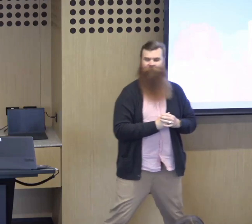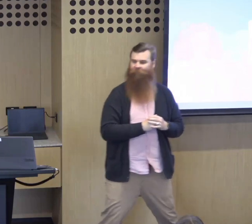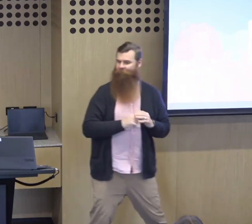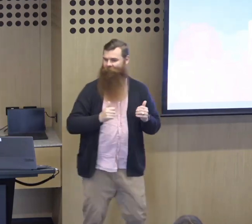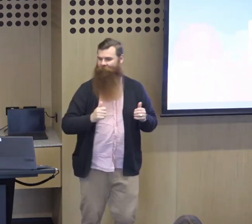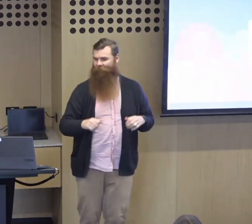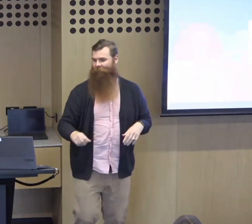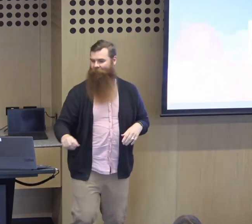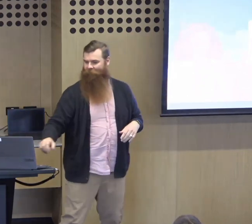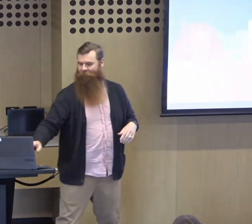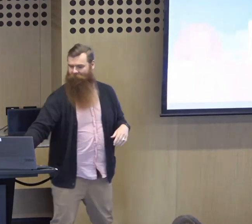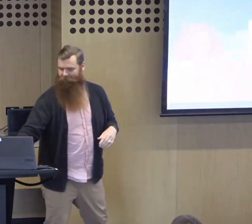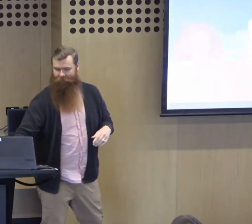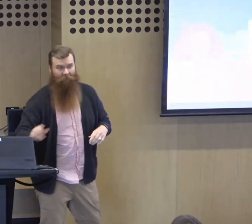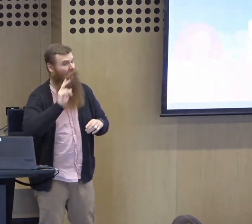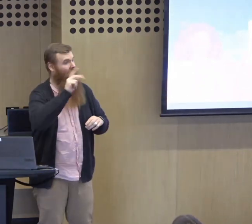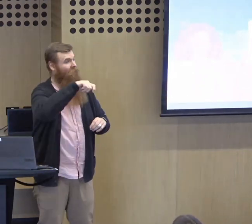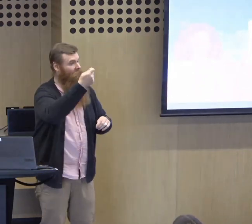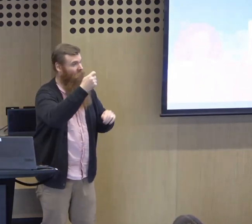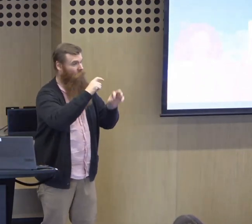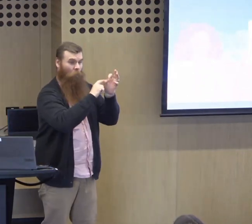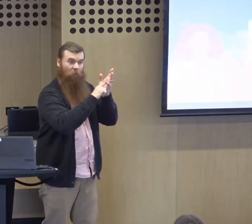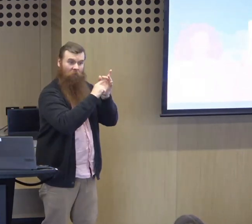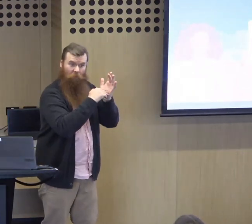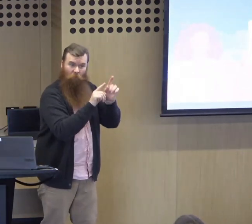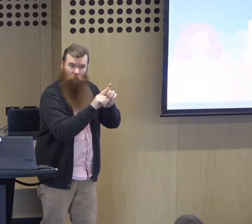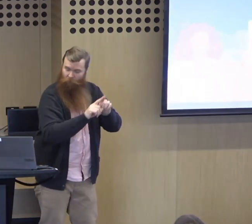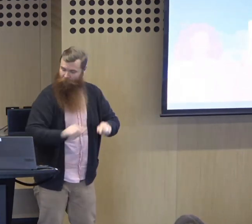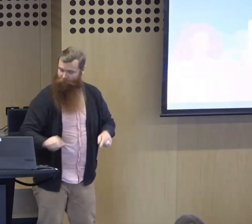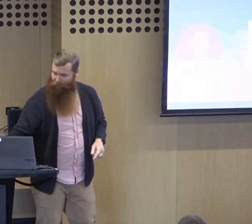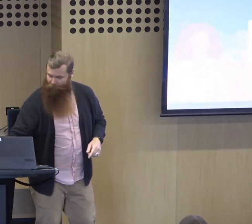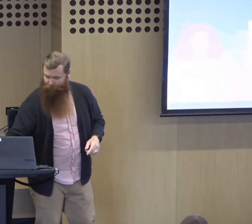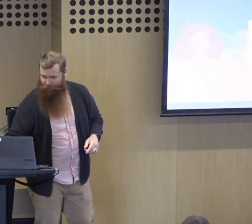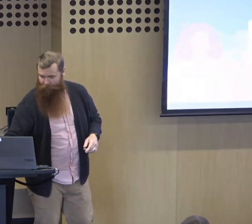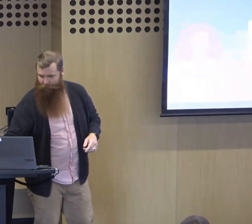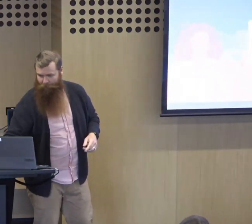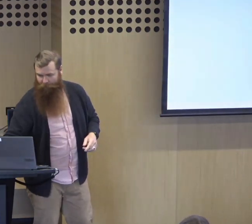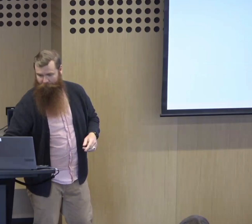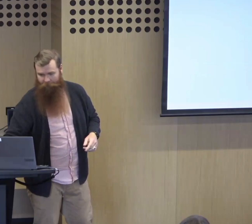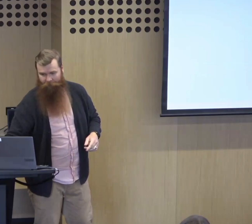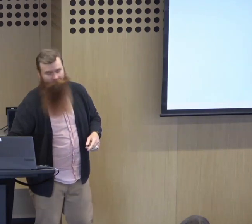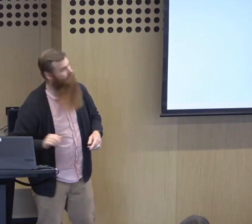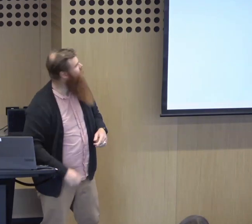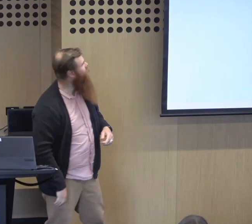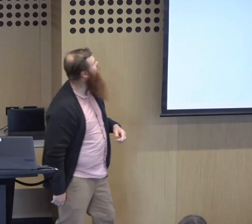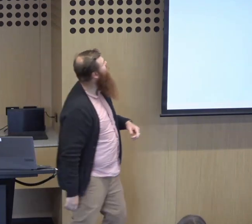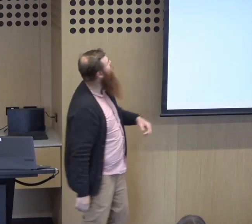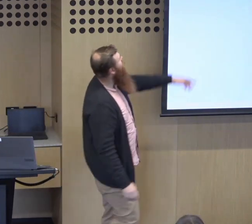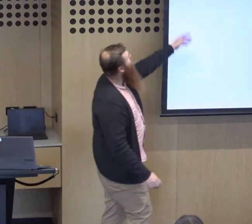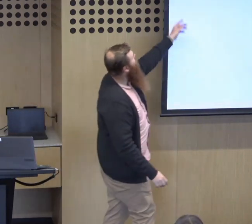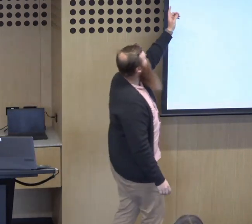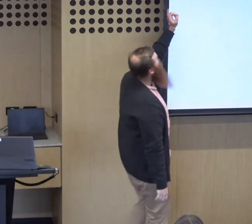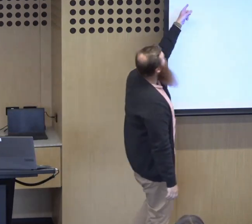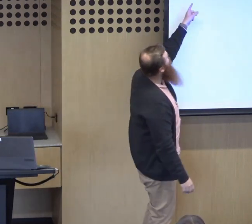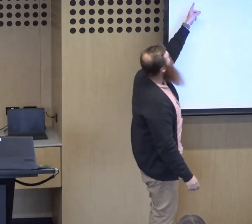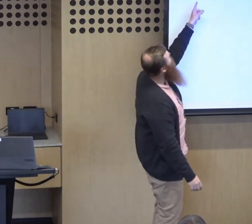over the last little while as part of my PhD studies. Okay, this is the next quiz too. So hopefully you enjoy this.